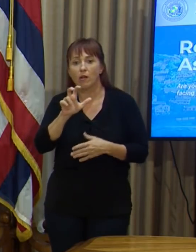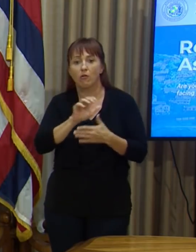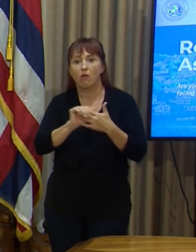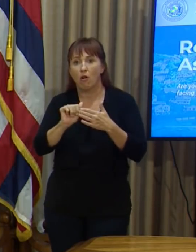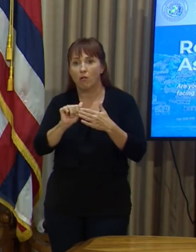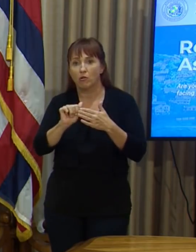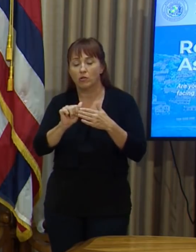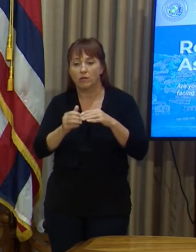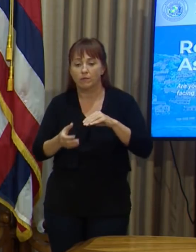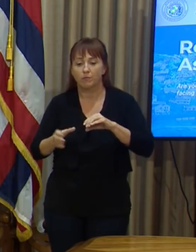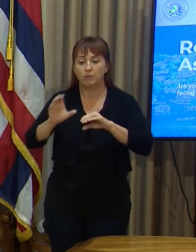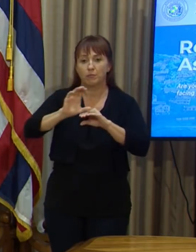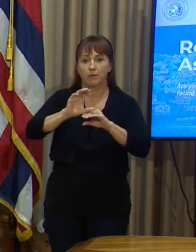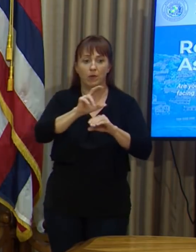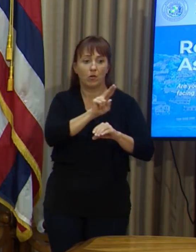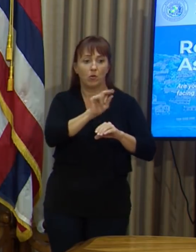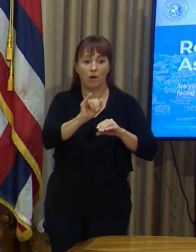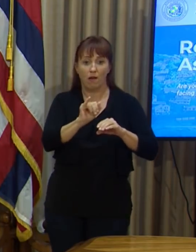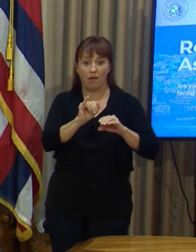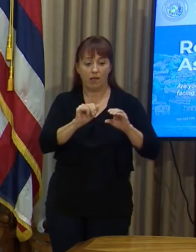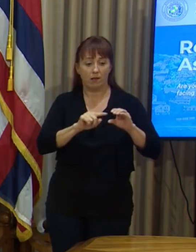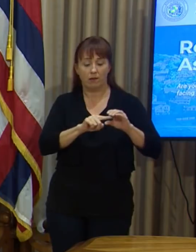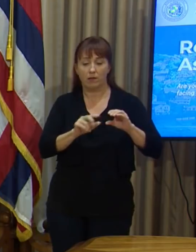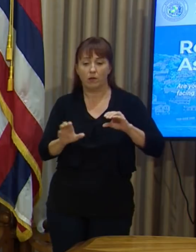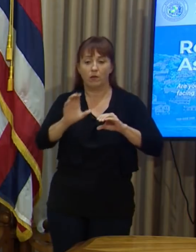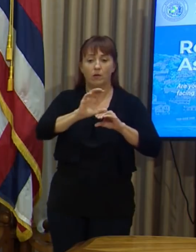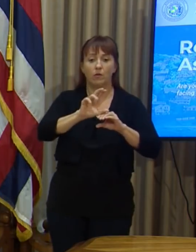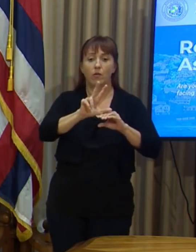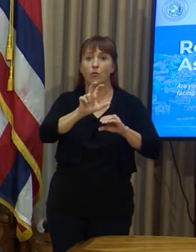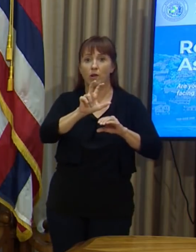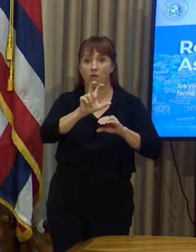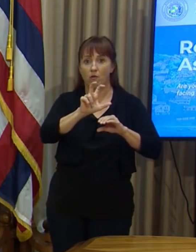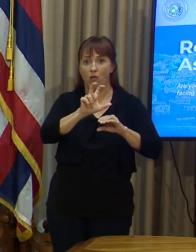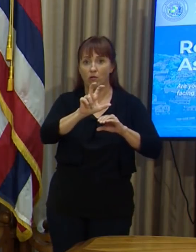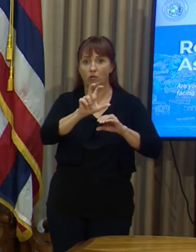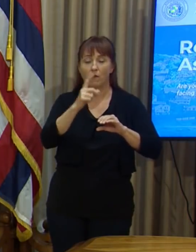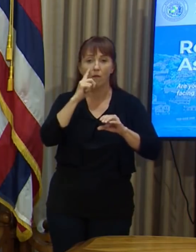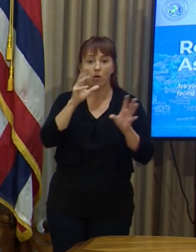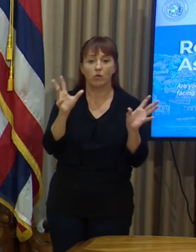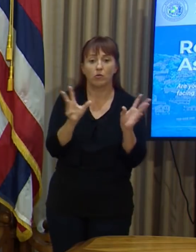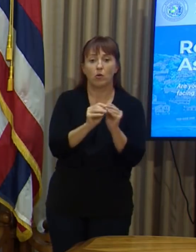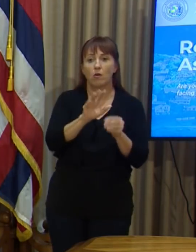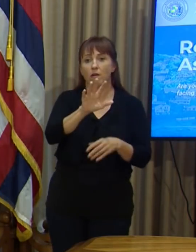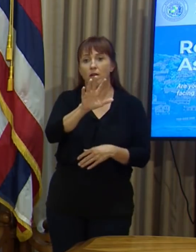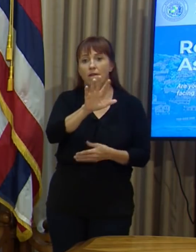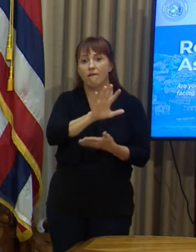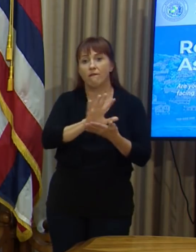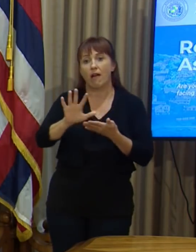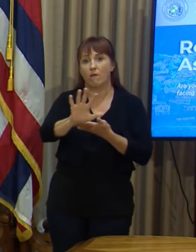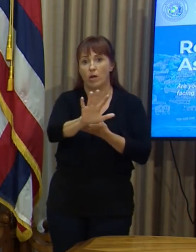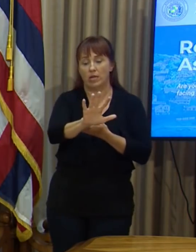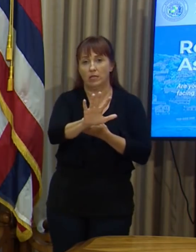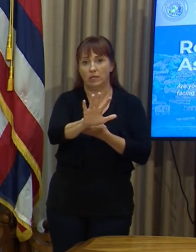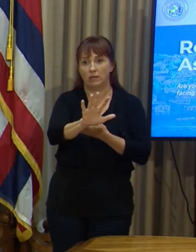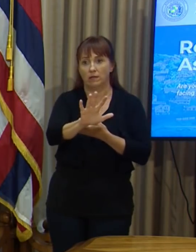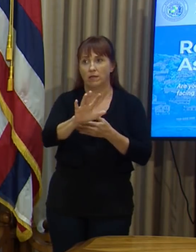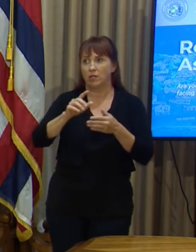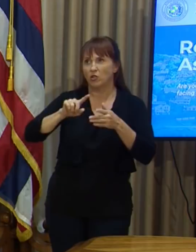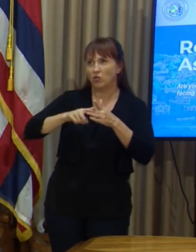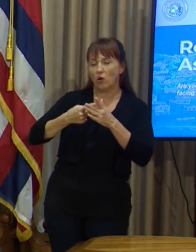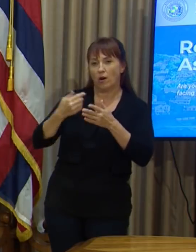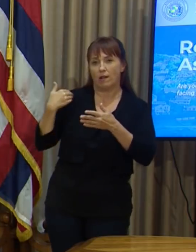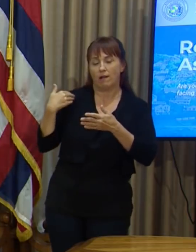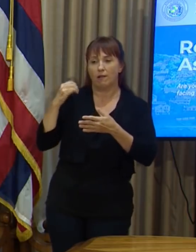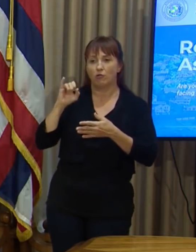additional UI benefits for a total of five weeks since the end of